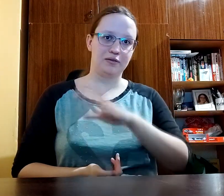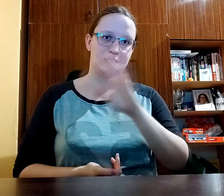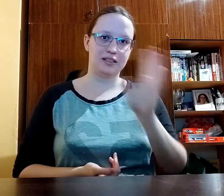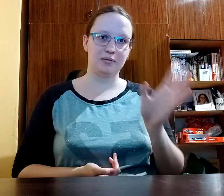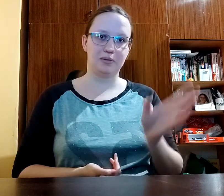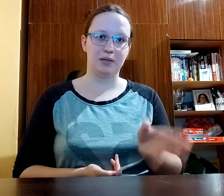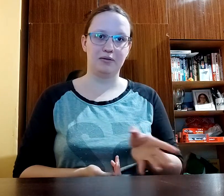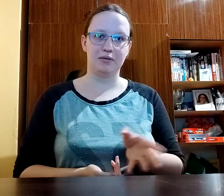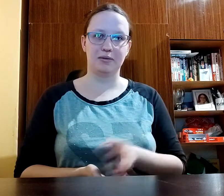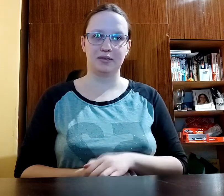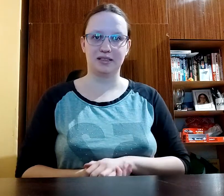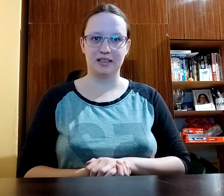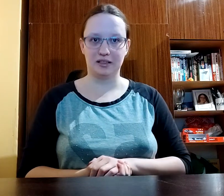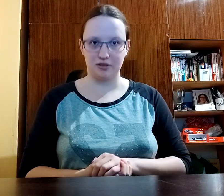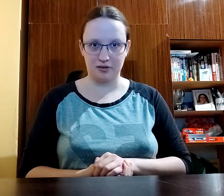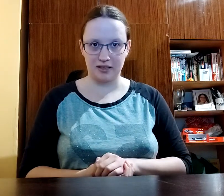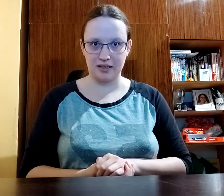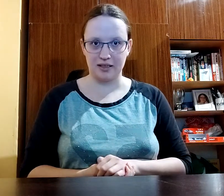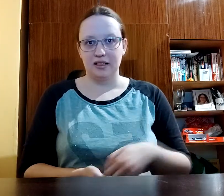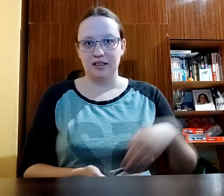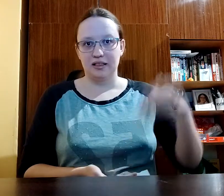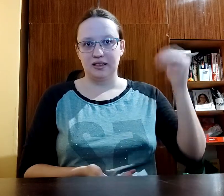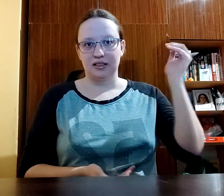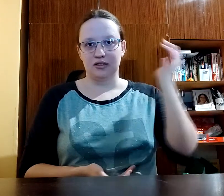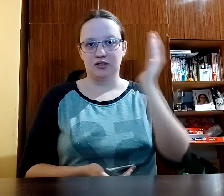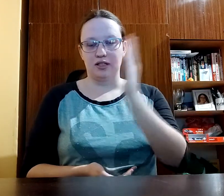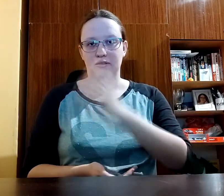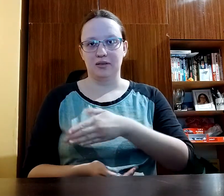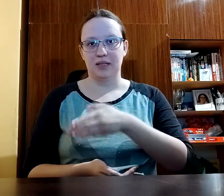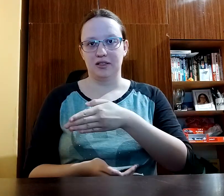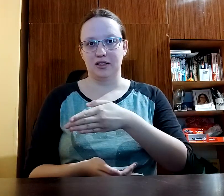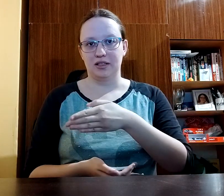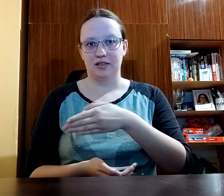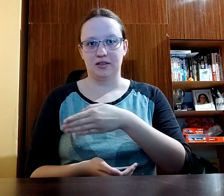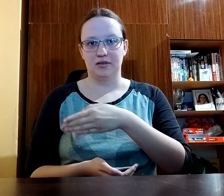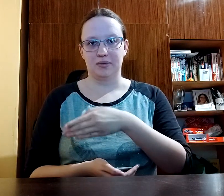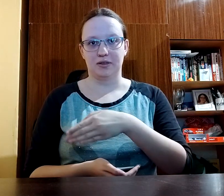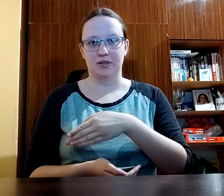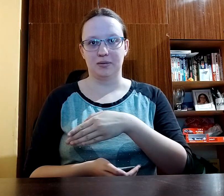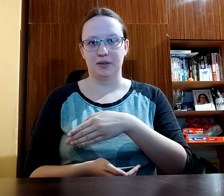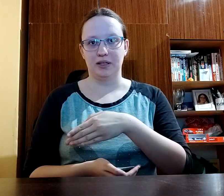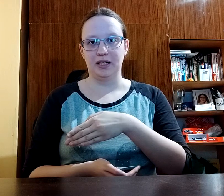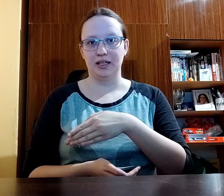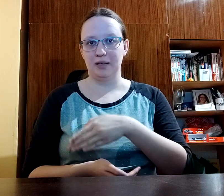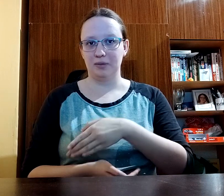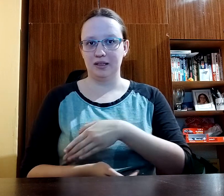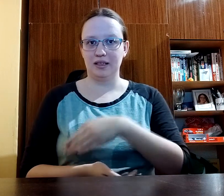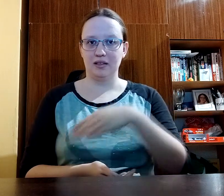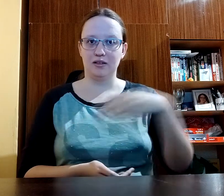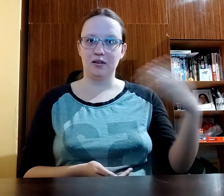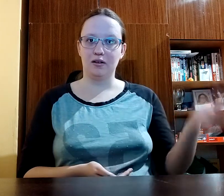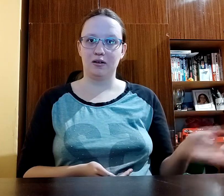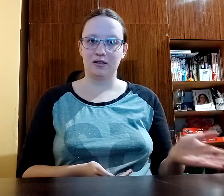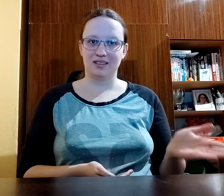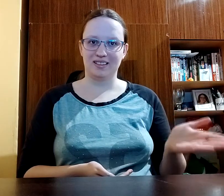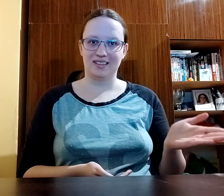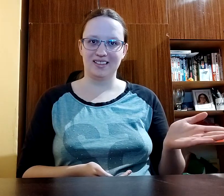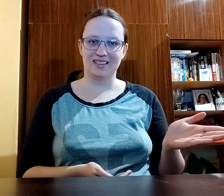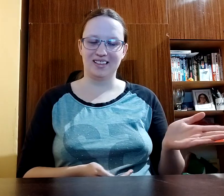for example perform on stage you can either try to imagine that the room is completely empty or this is the